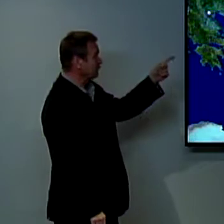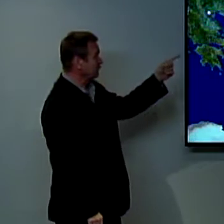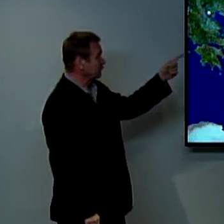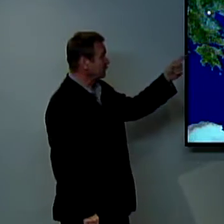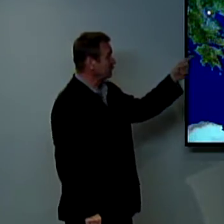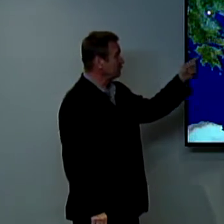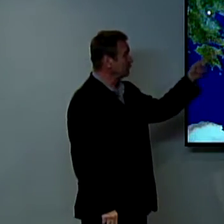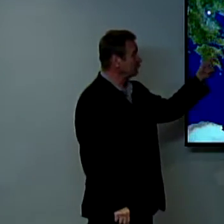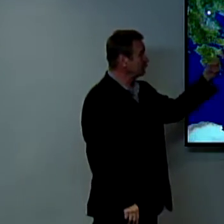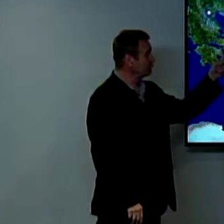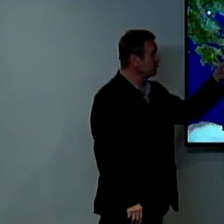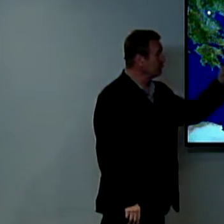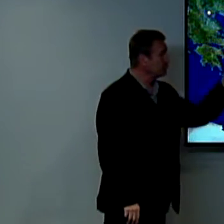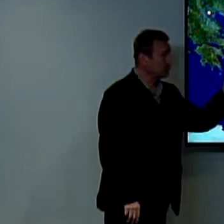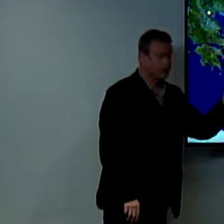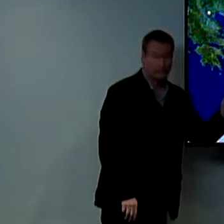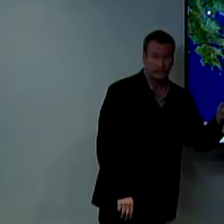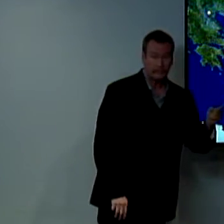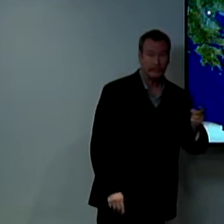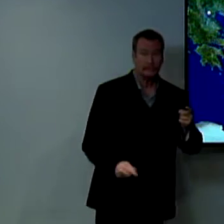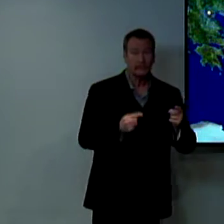so it says here in this verse here